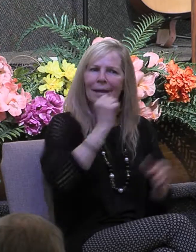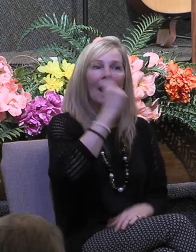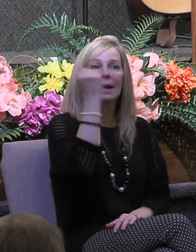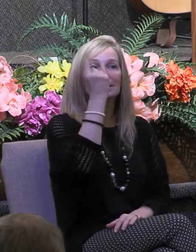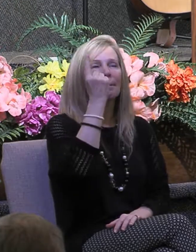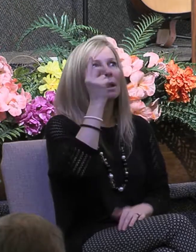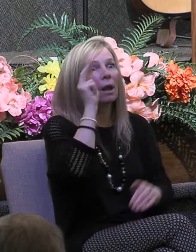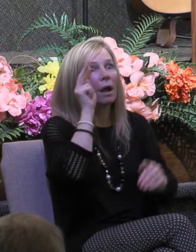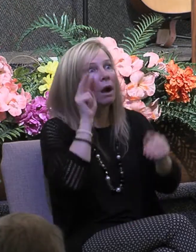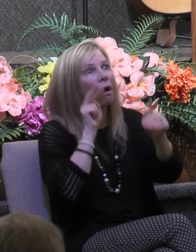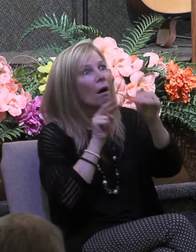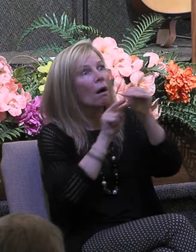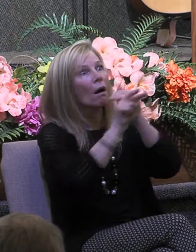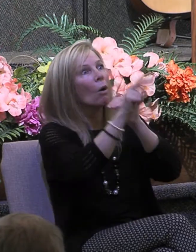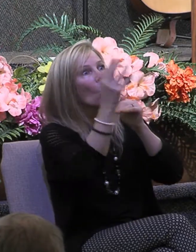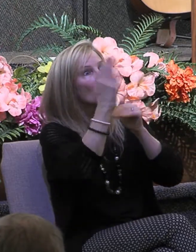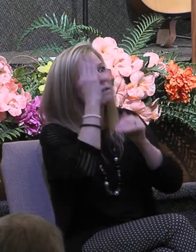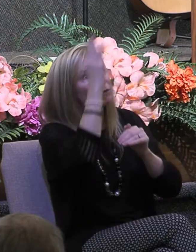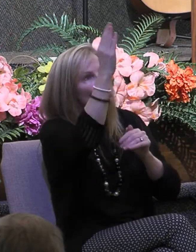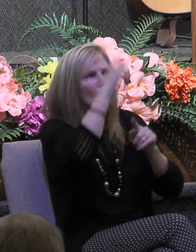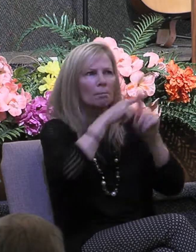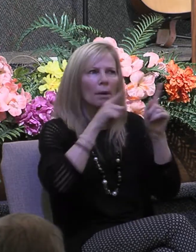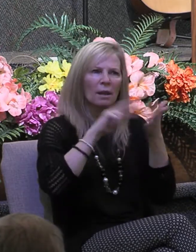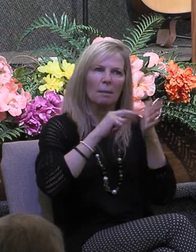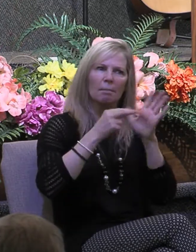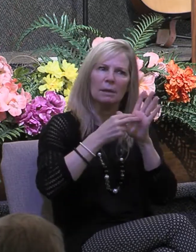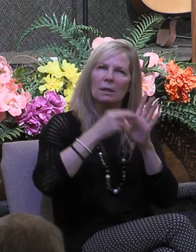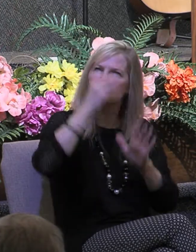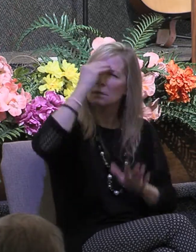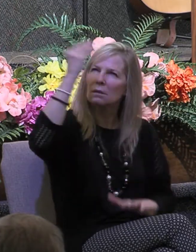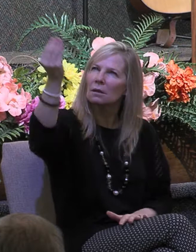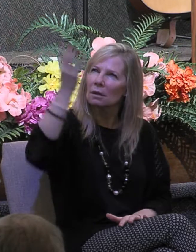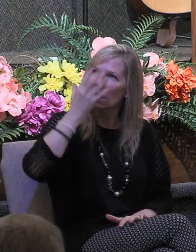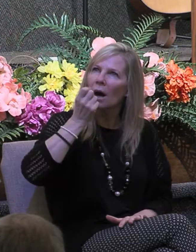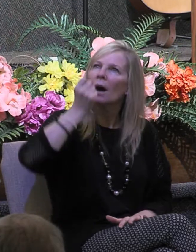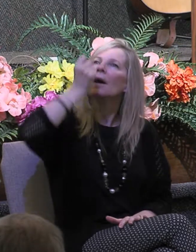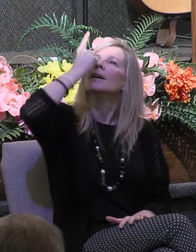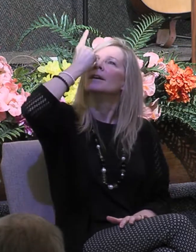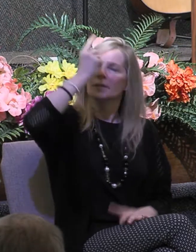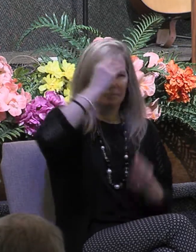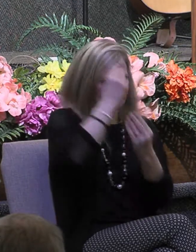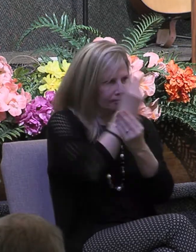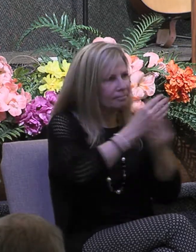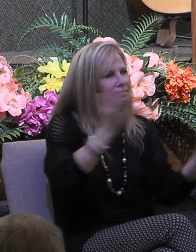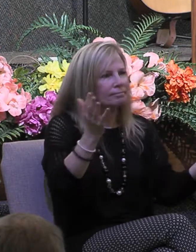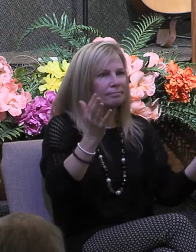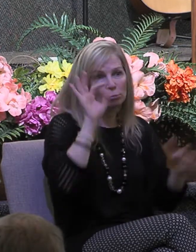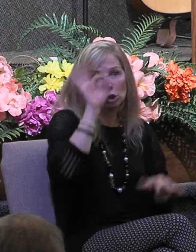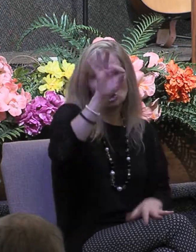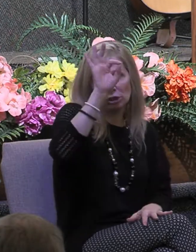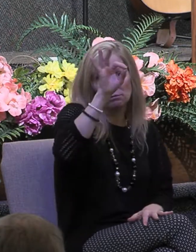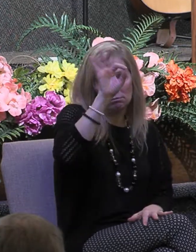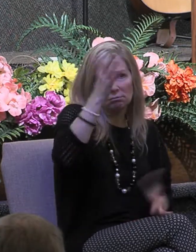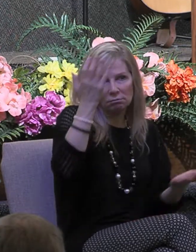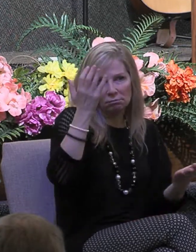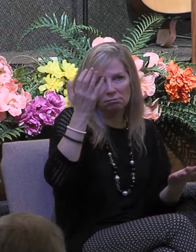future it's the ability to proclaim the truth we would call it perhaps preaching and in addition to